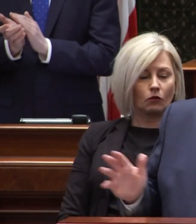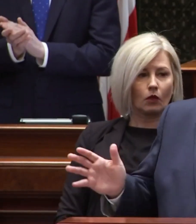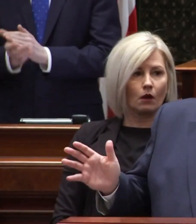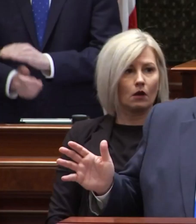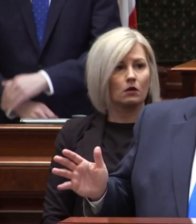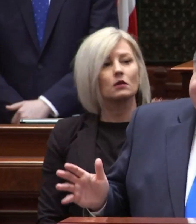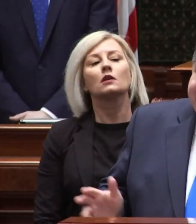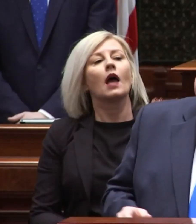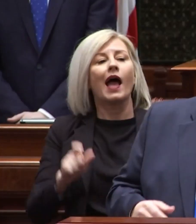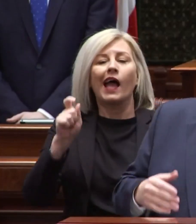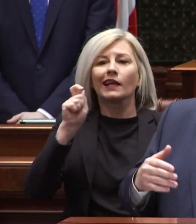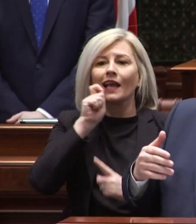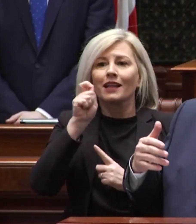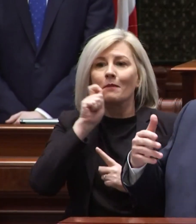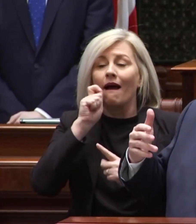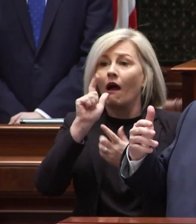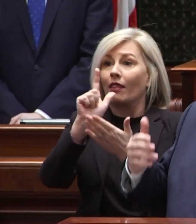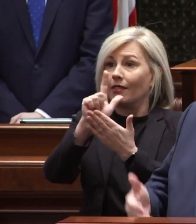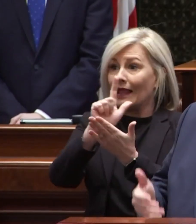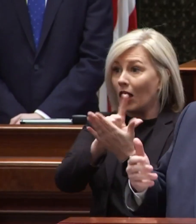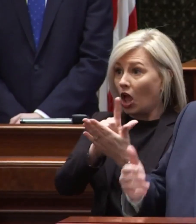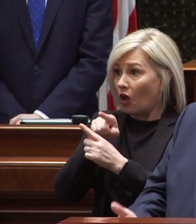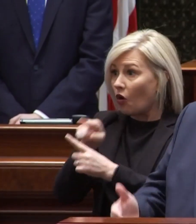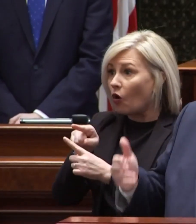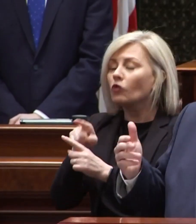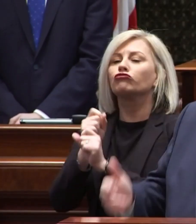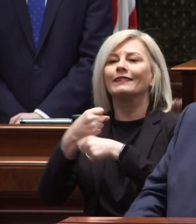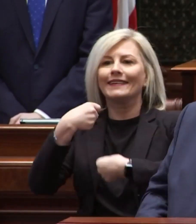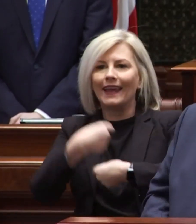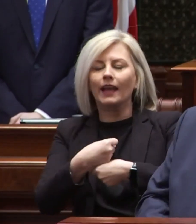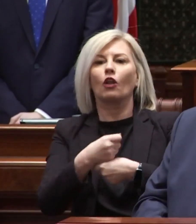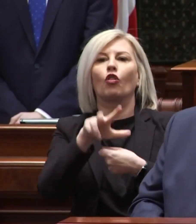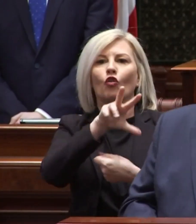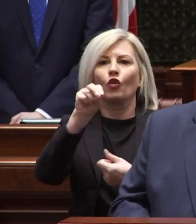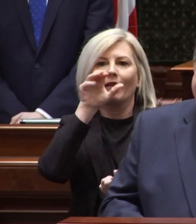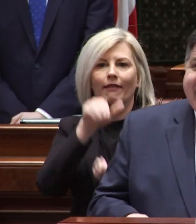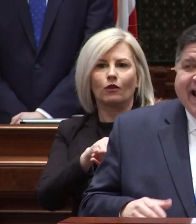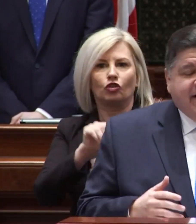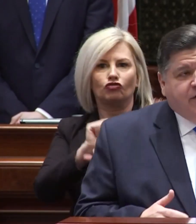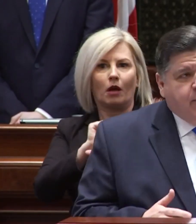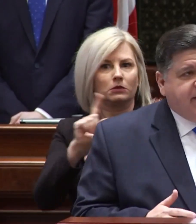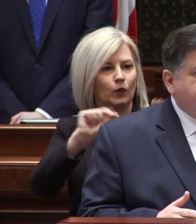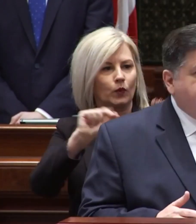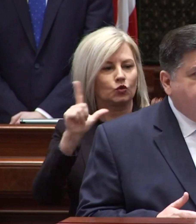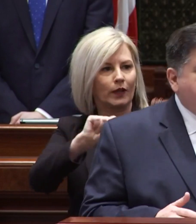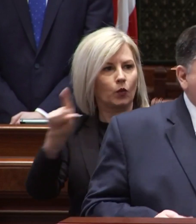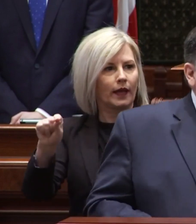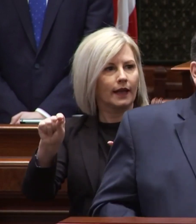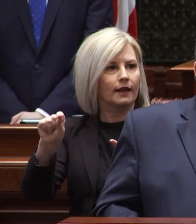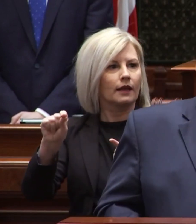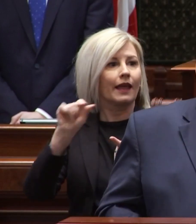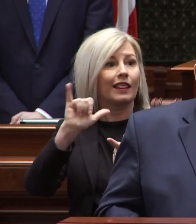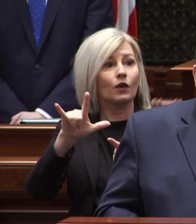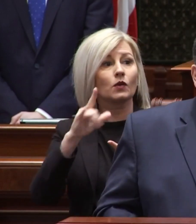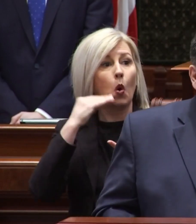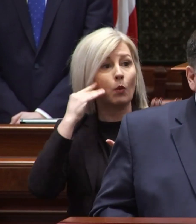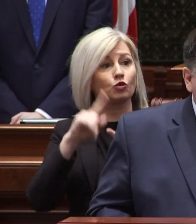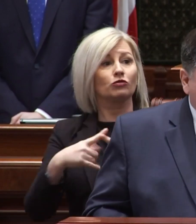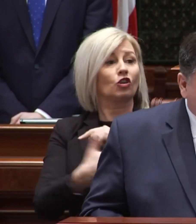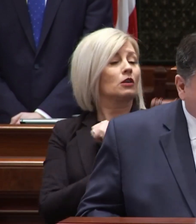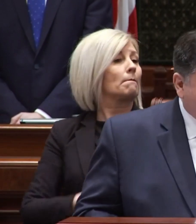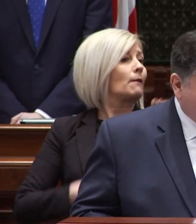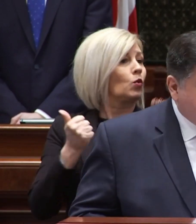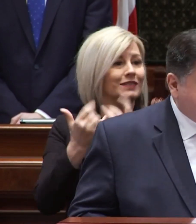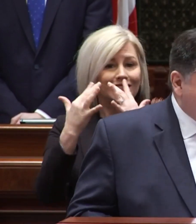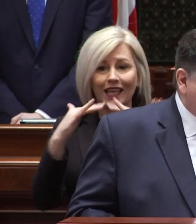cannabis legalization has created more than 30 000 jobs since 2020 and illinois is home to the country's